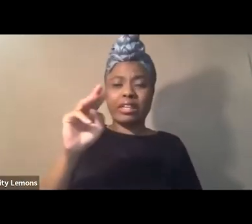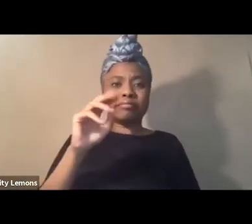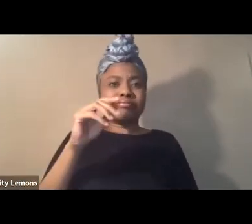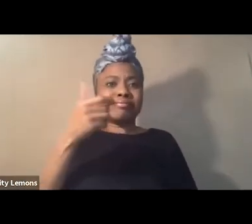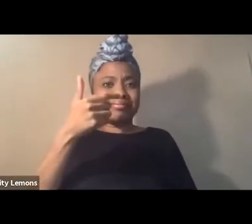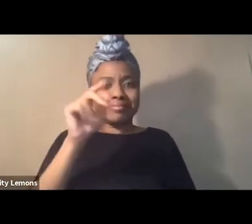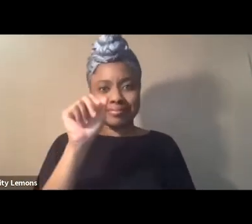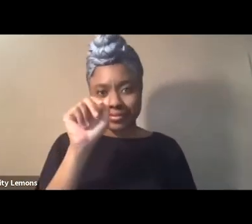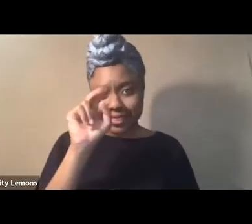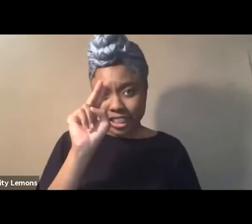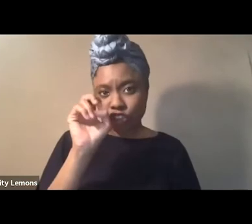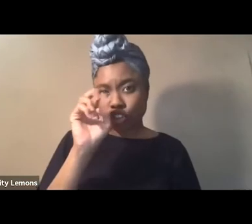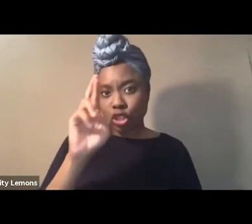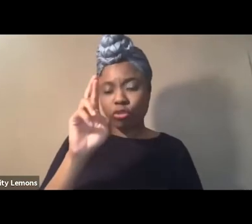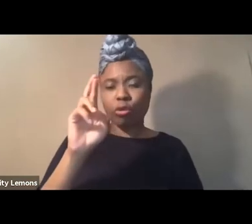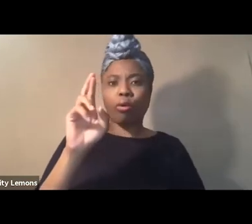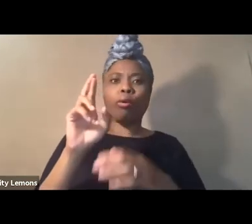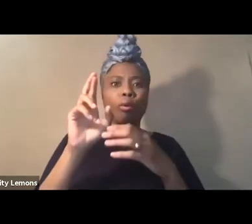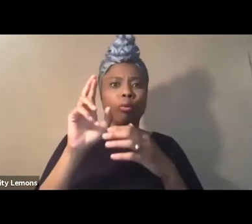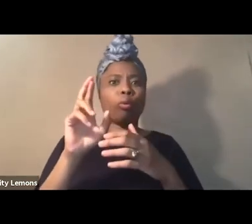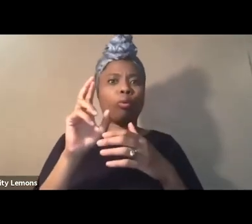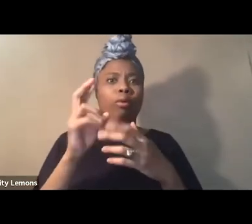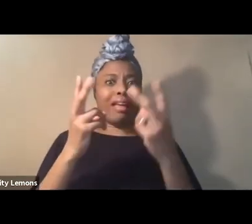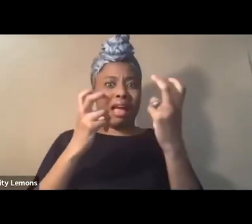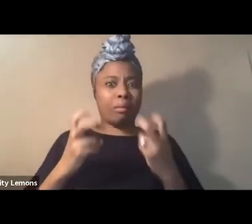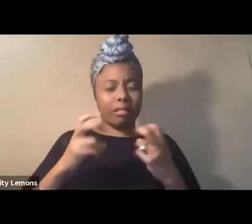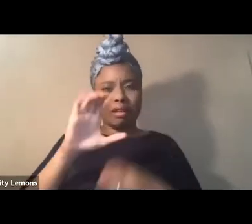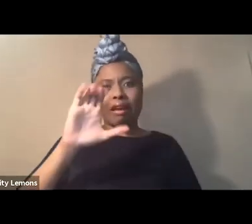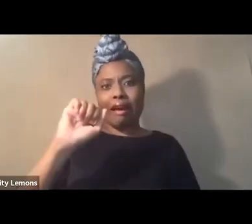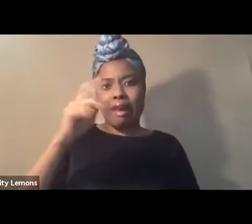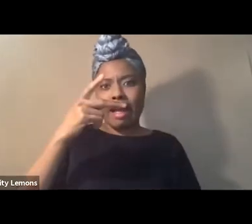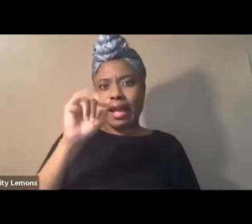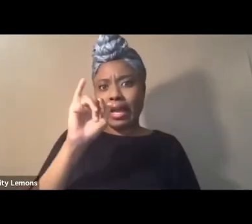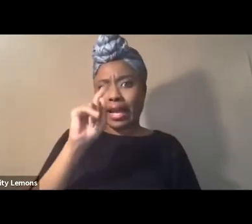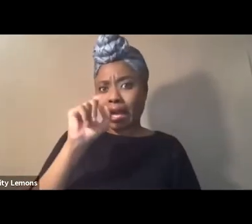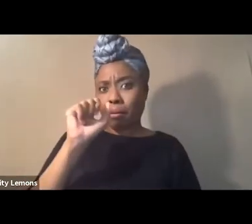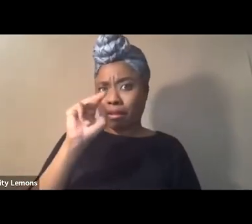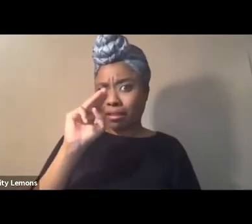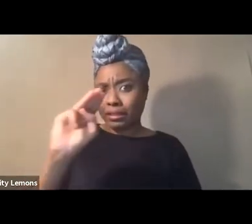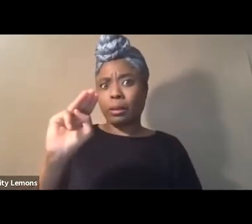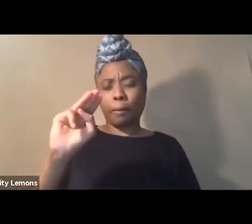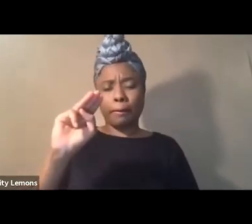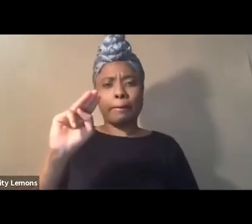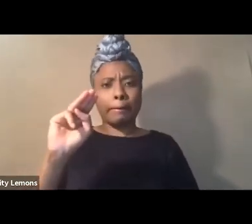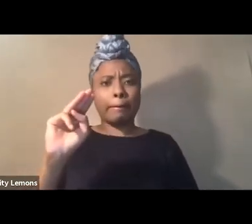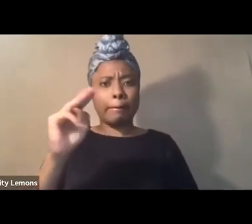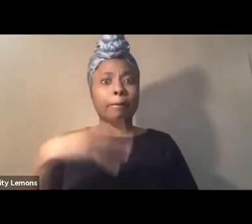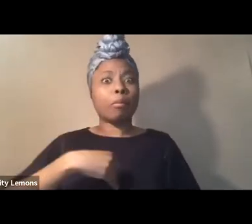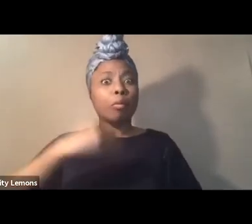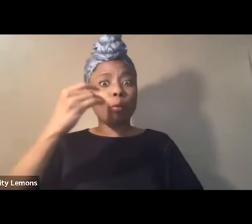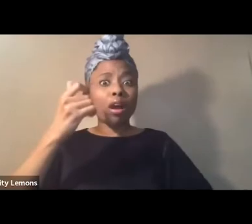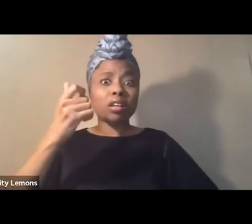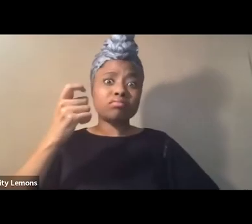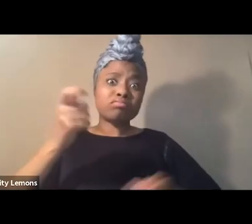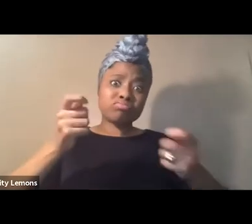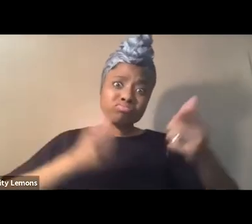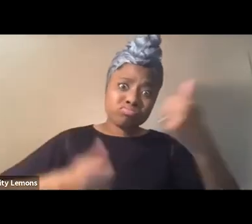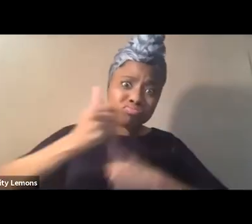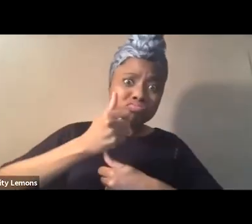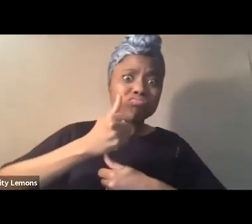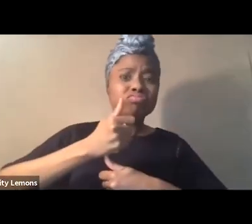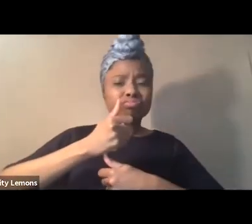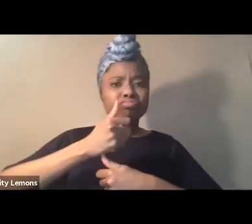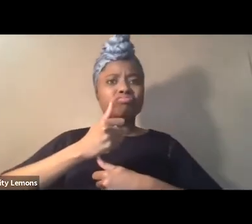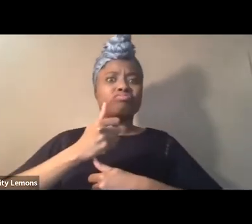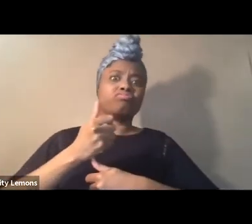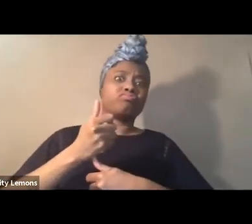which builds on and is built by white supremacy it is easy to recognize white supremacy